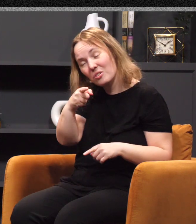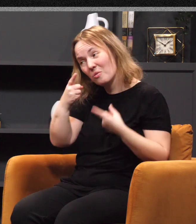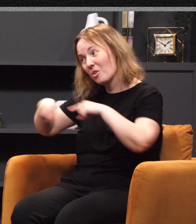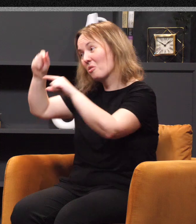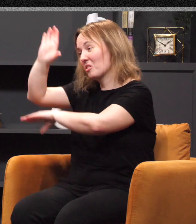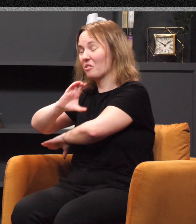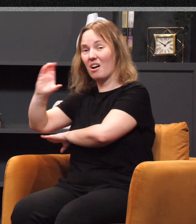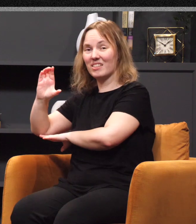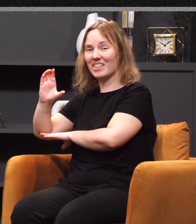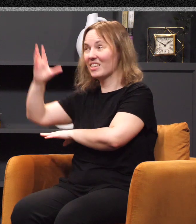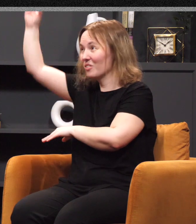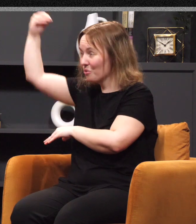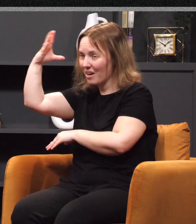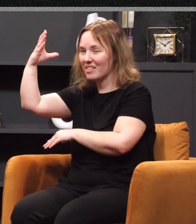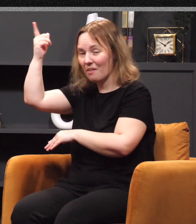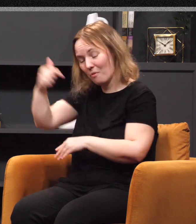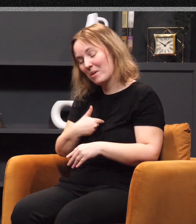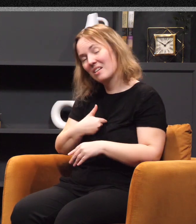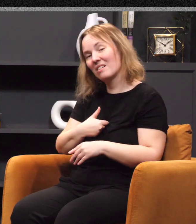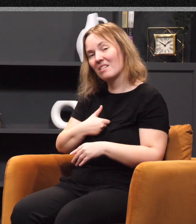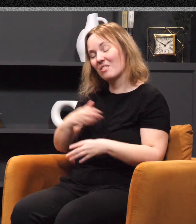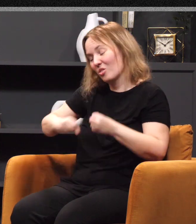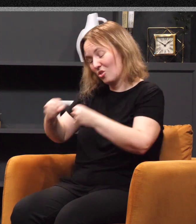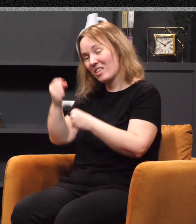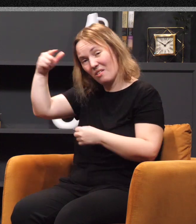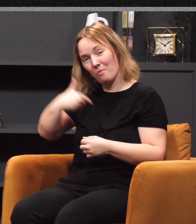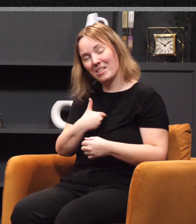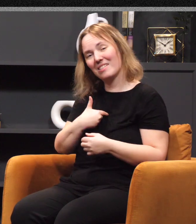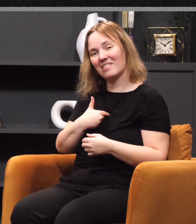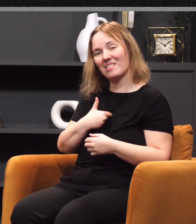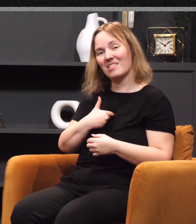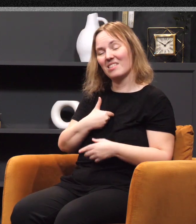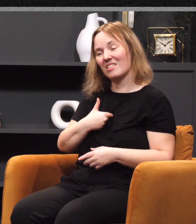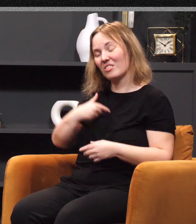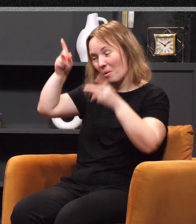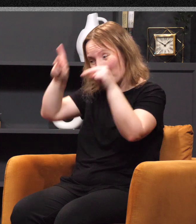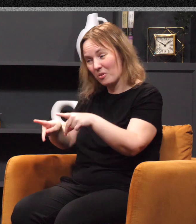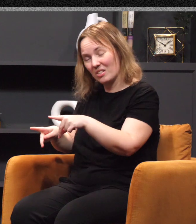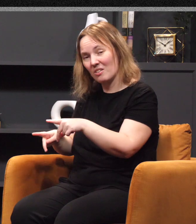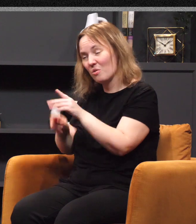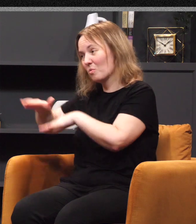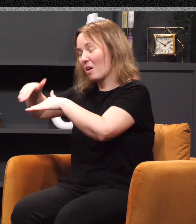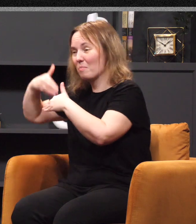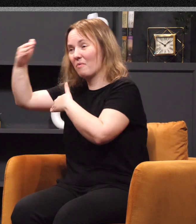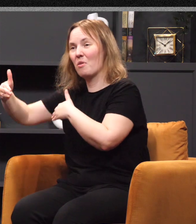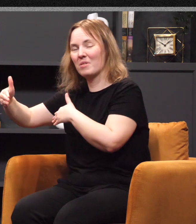cross, there is grace there for me. There is strength there for me. There is a person who's walked before me more than